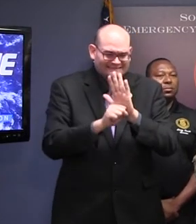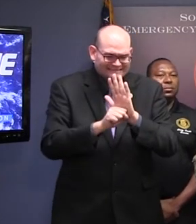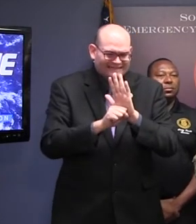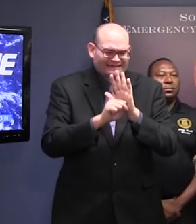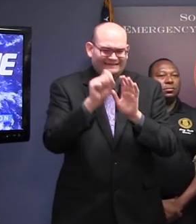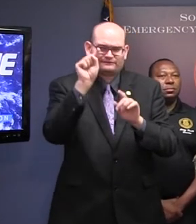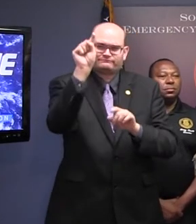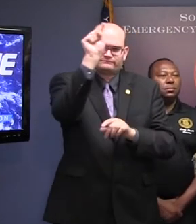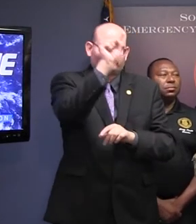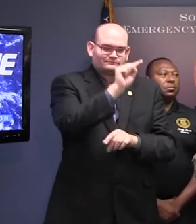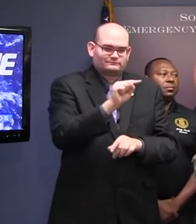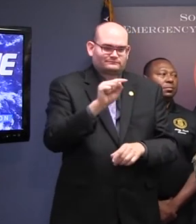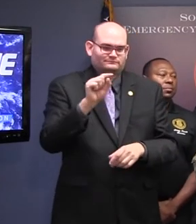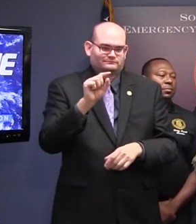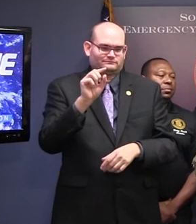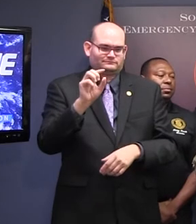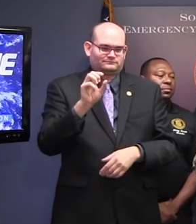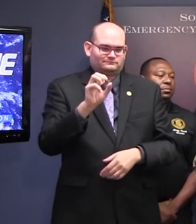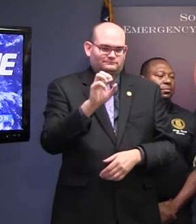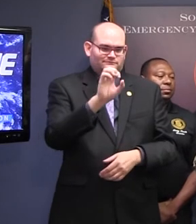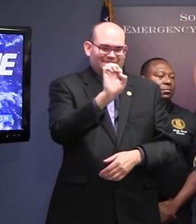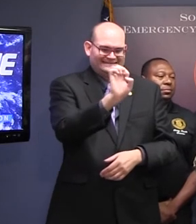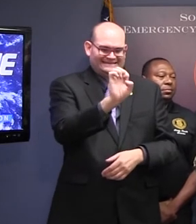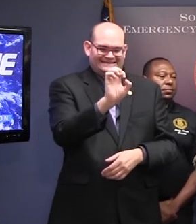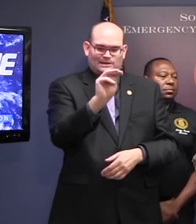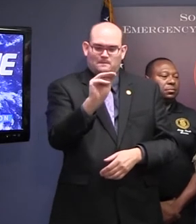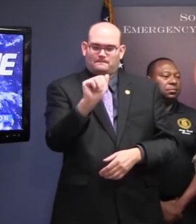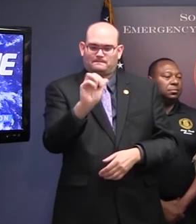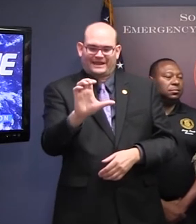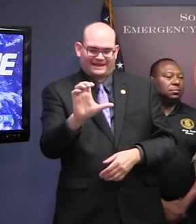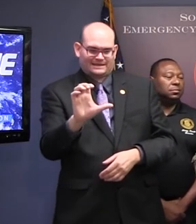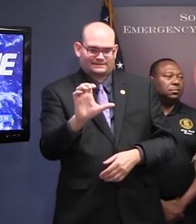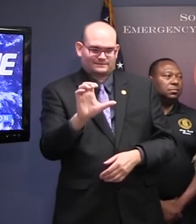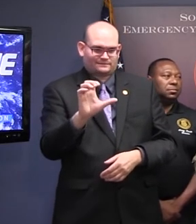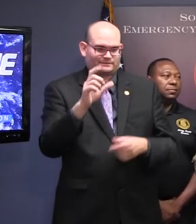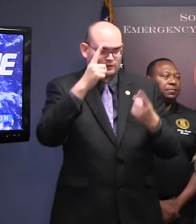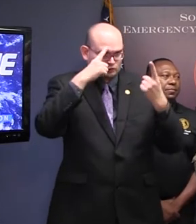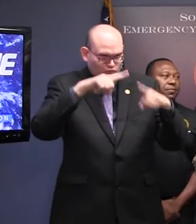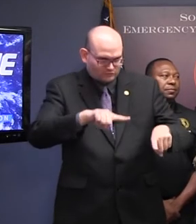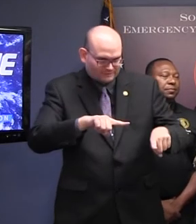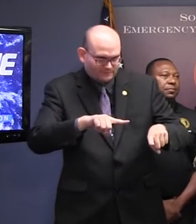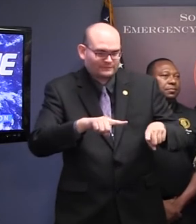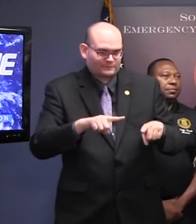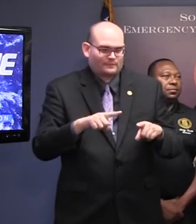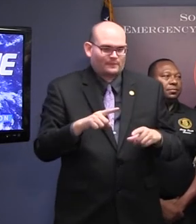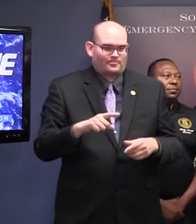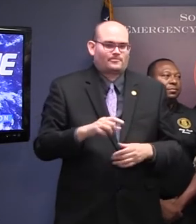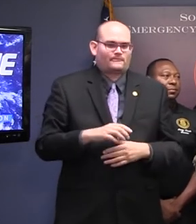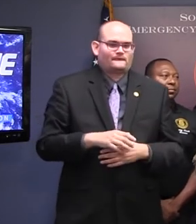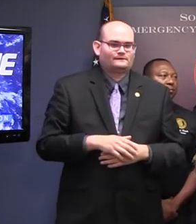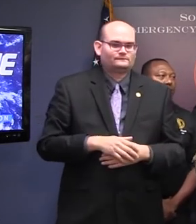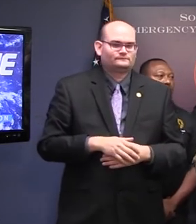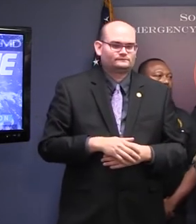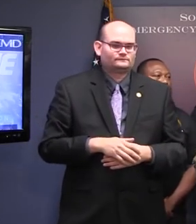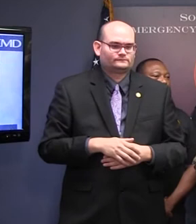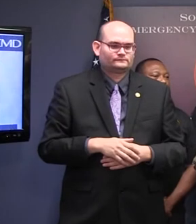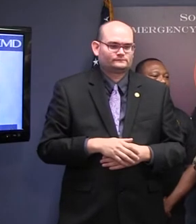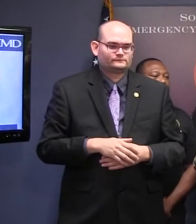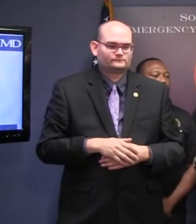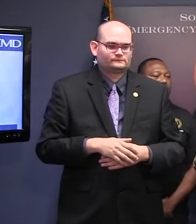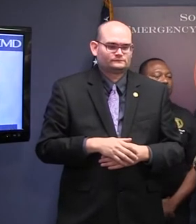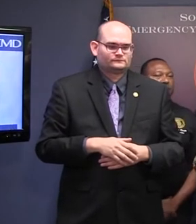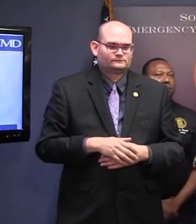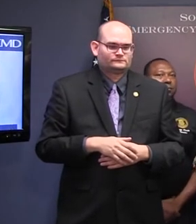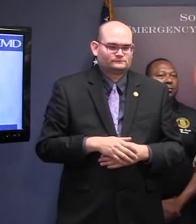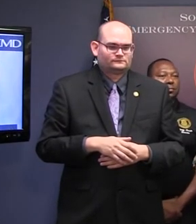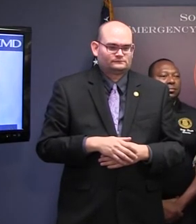EMAC agreements to bring in rescue teams, to bring in logistical teams, shortfalls